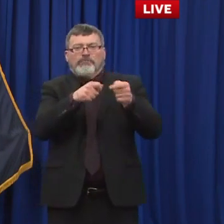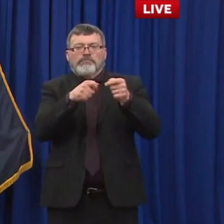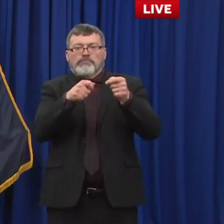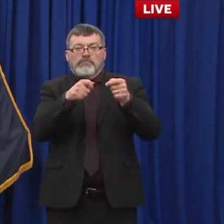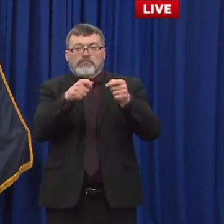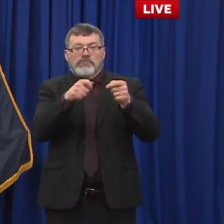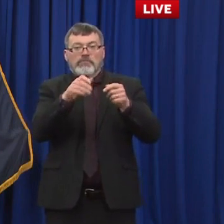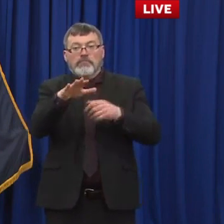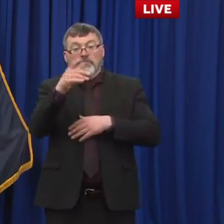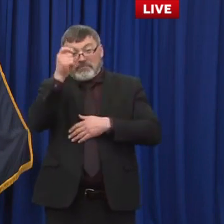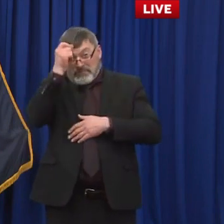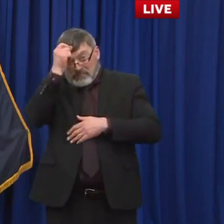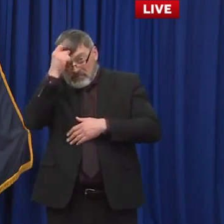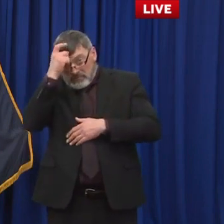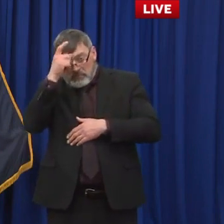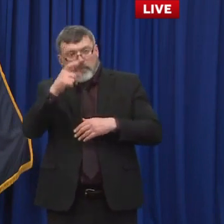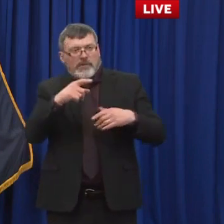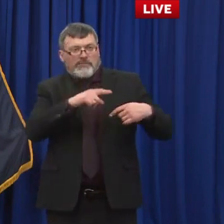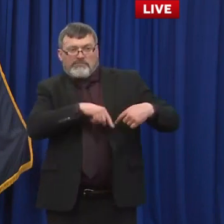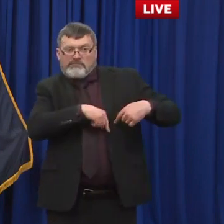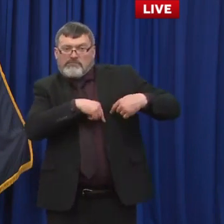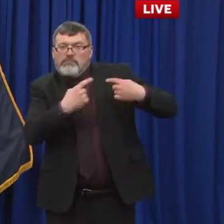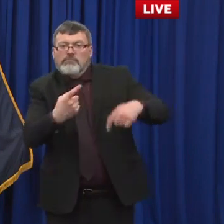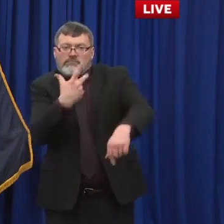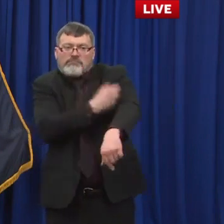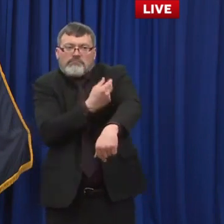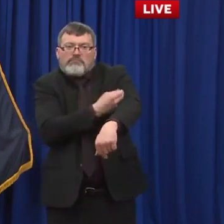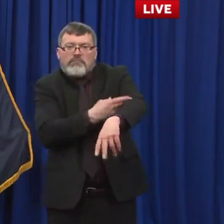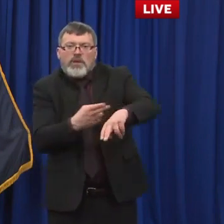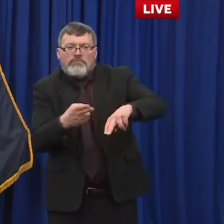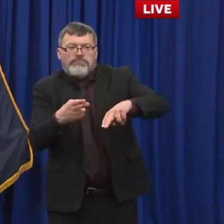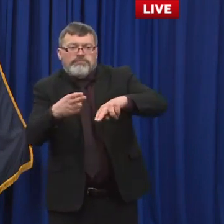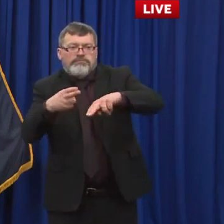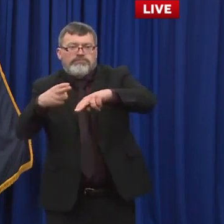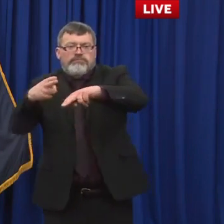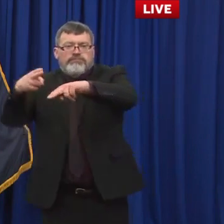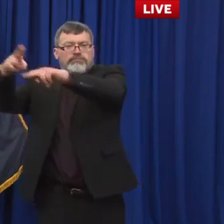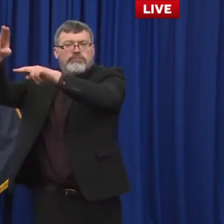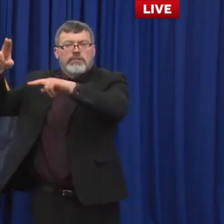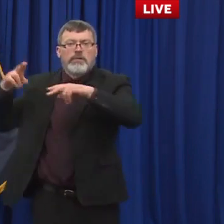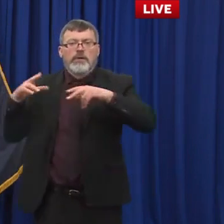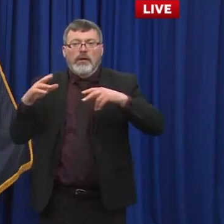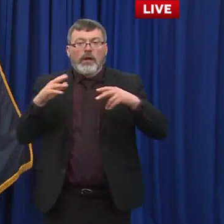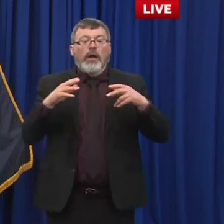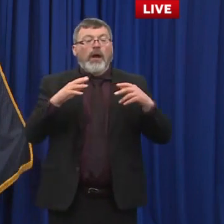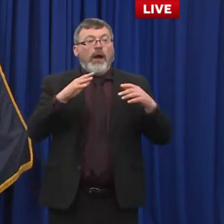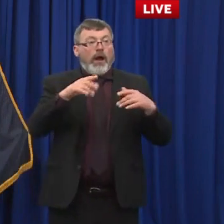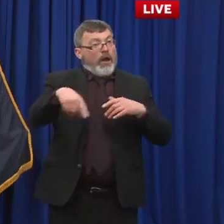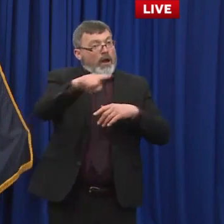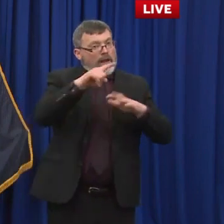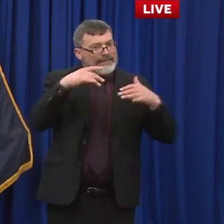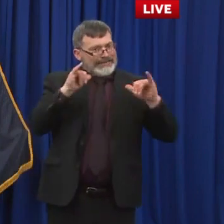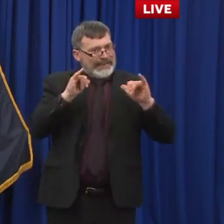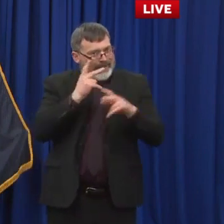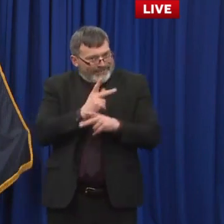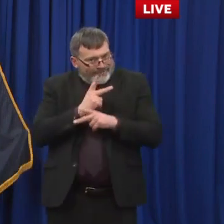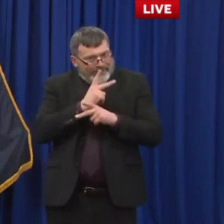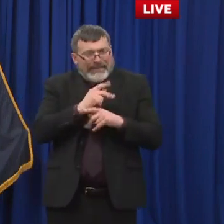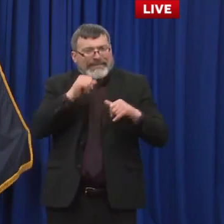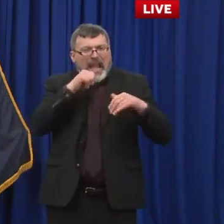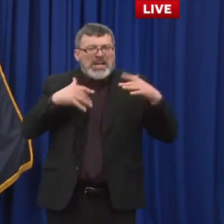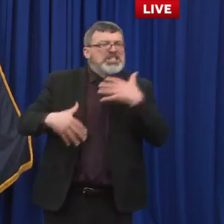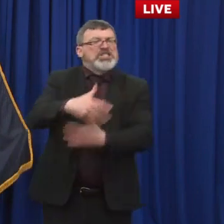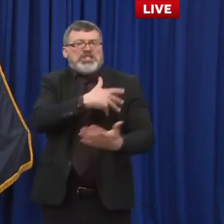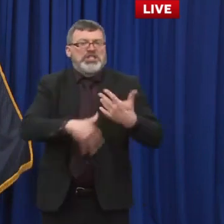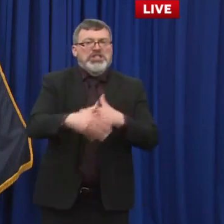and adherence to social distancing and face mask use and avoiding crowds, that we can bring these numbers back down. And hopefully the